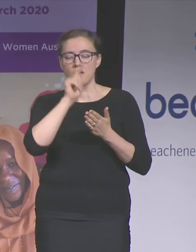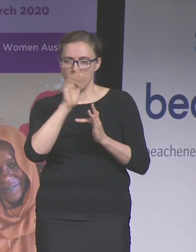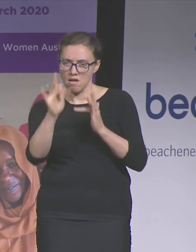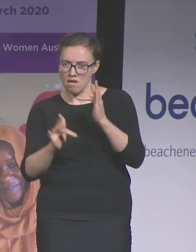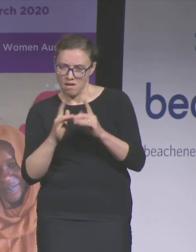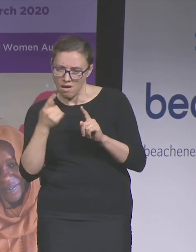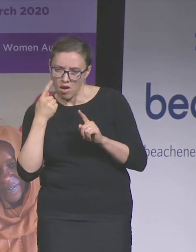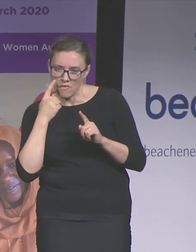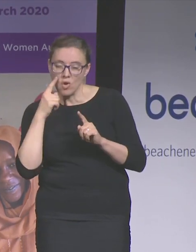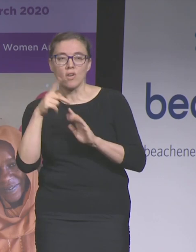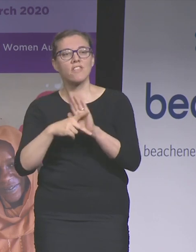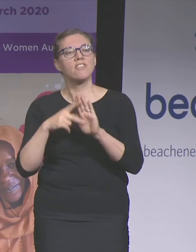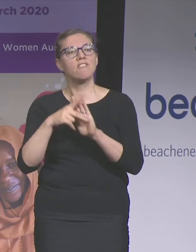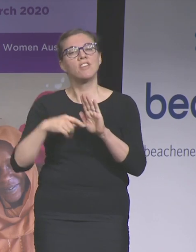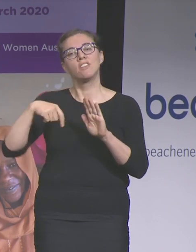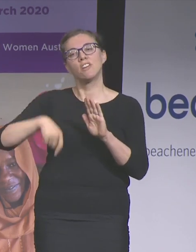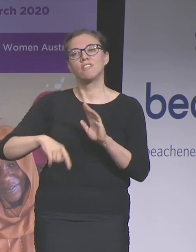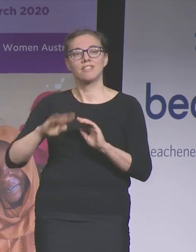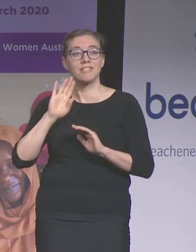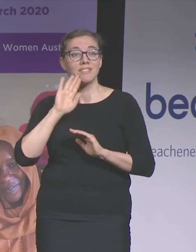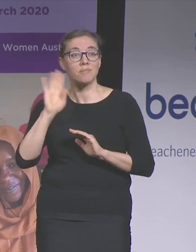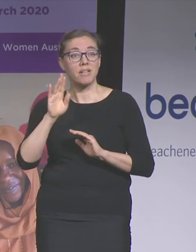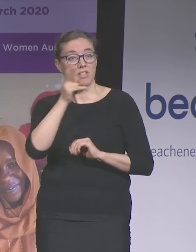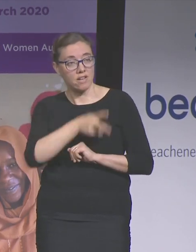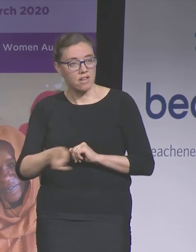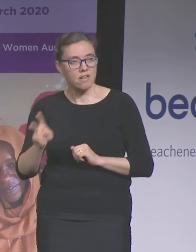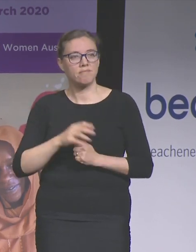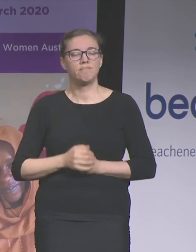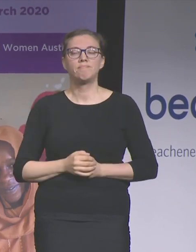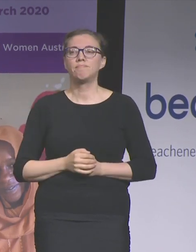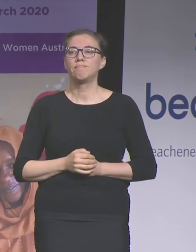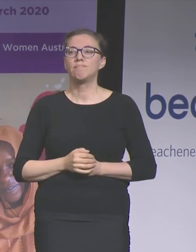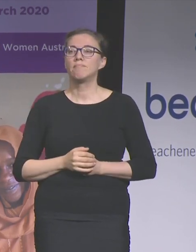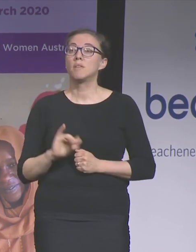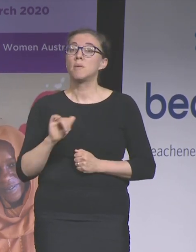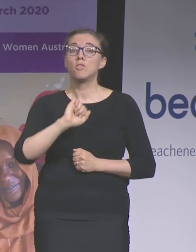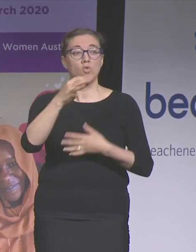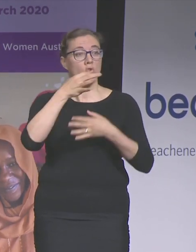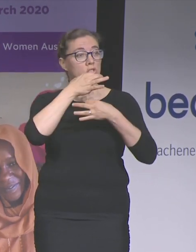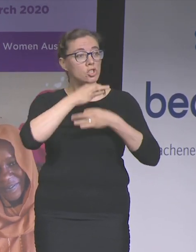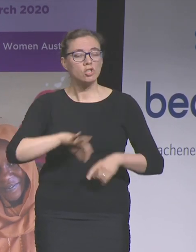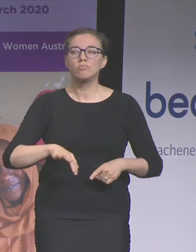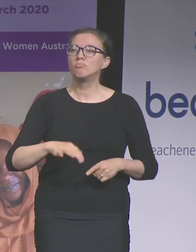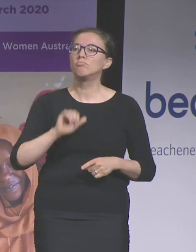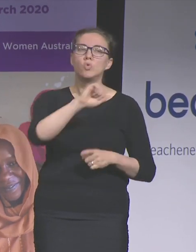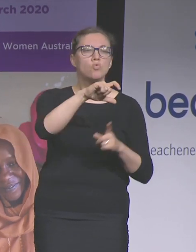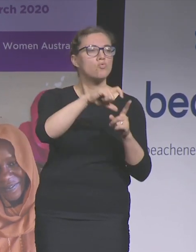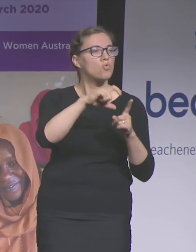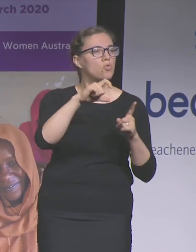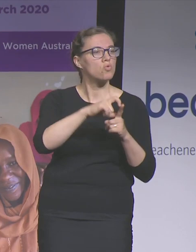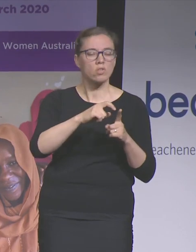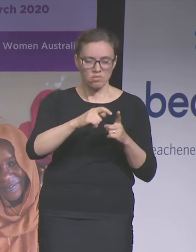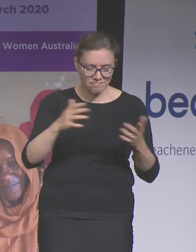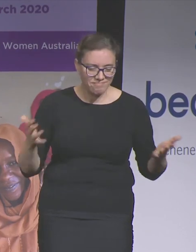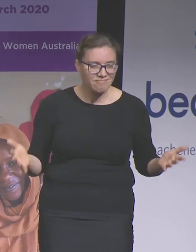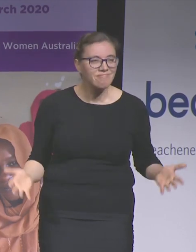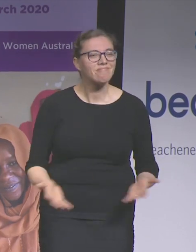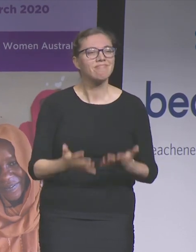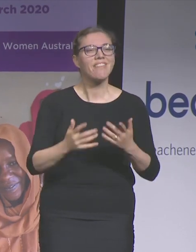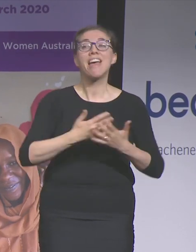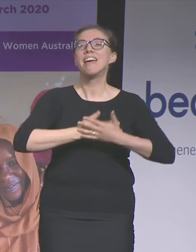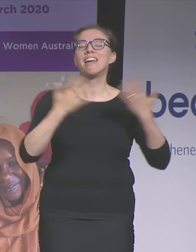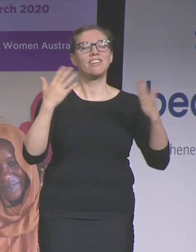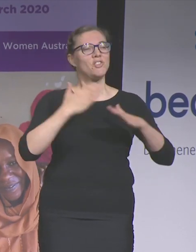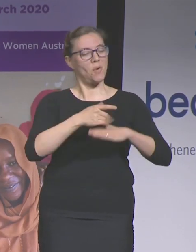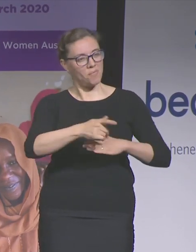encouraging your children to do whatever job they want to do when they grow up, challenging the perception that